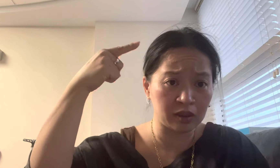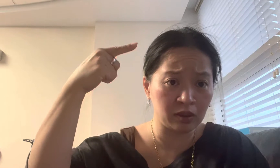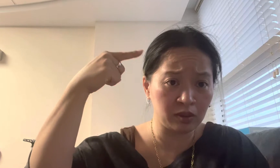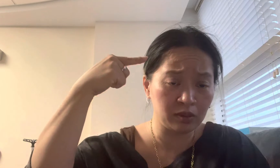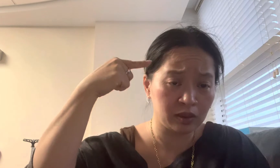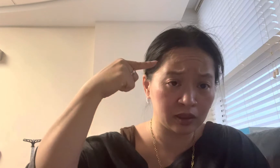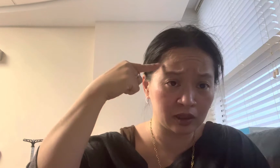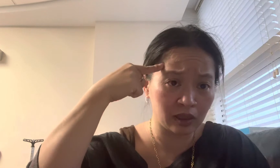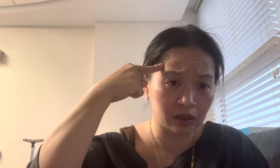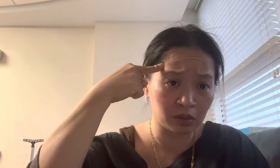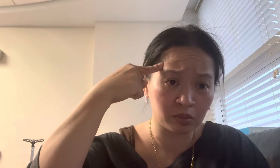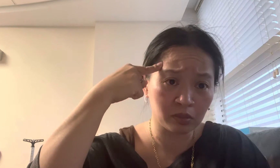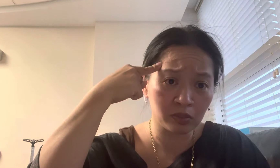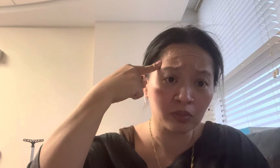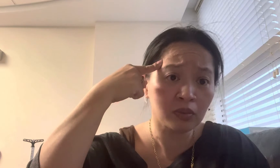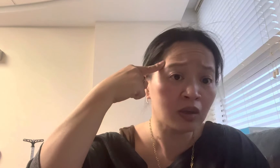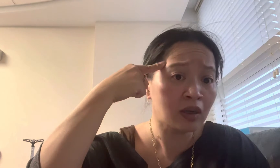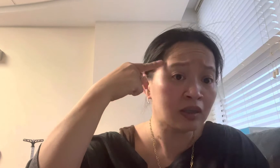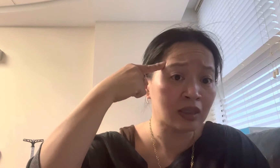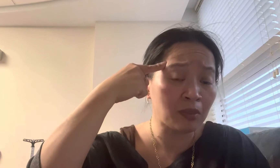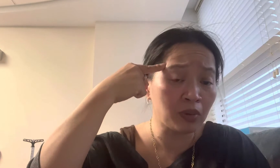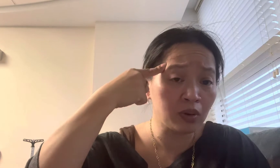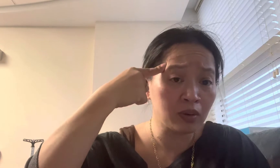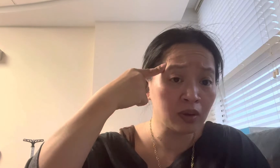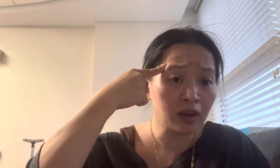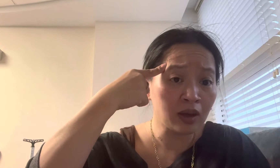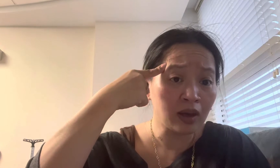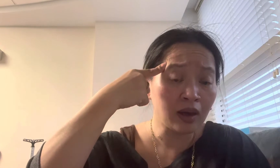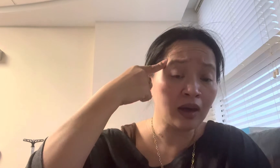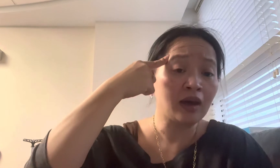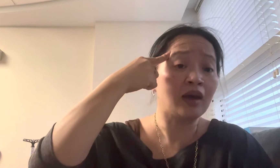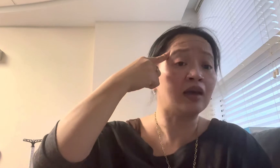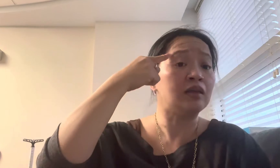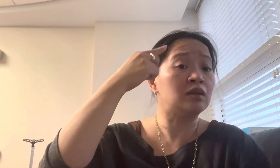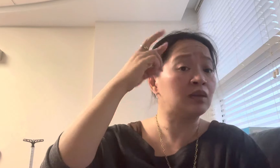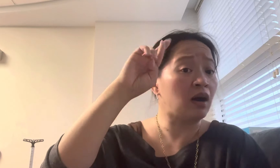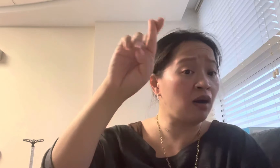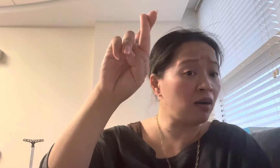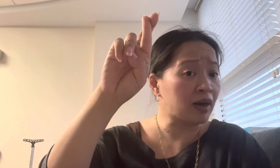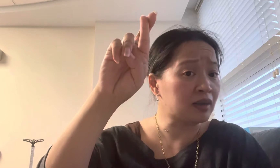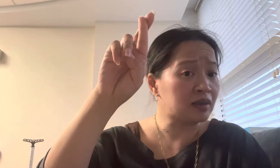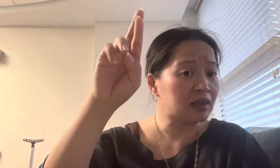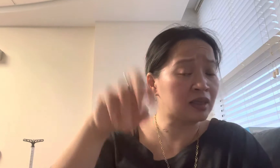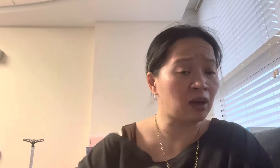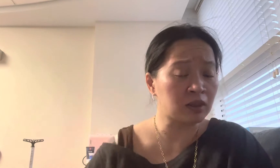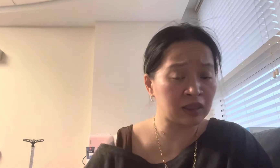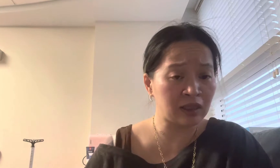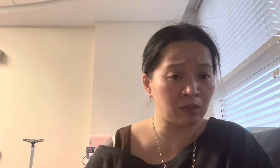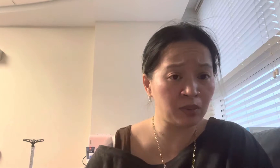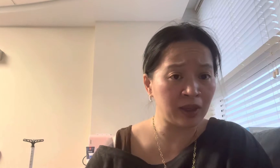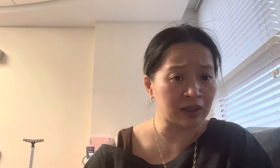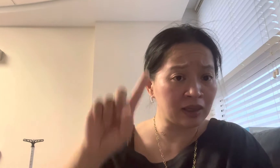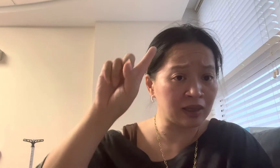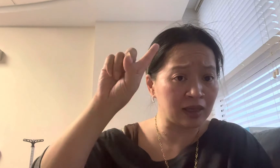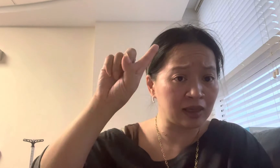circle, touch your temple, and you do an R. That's alternate number one. Again,